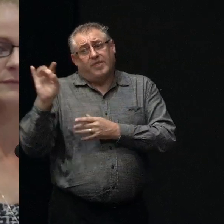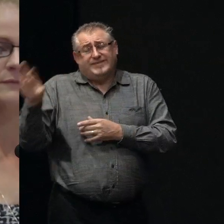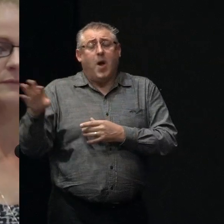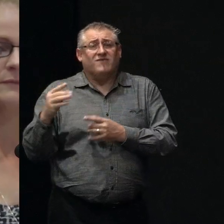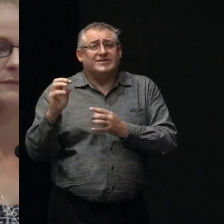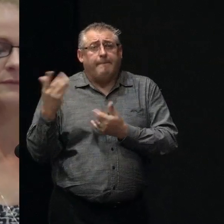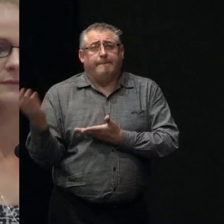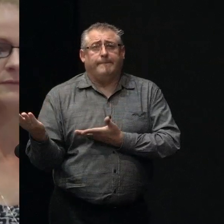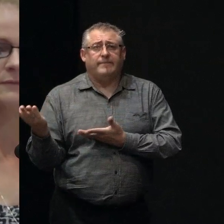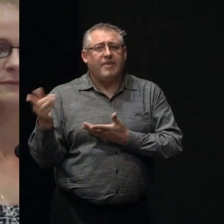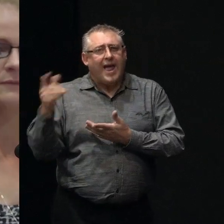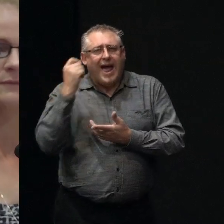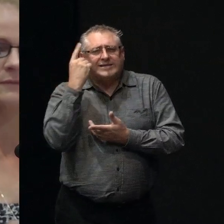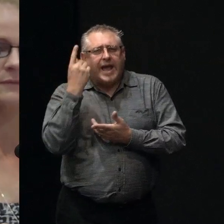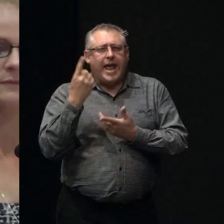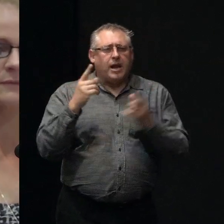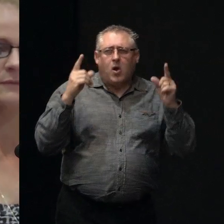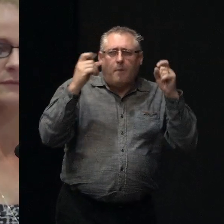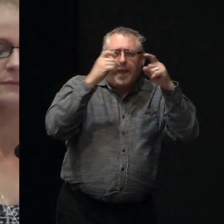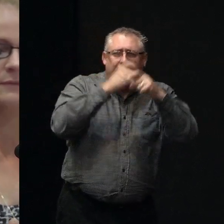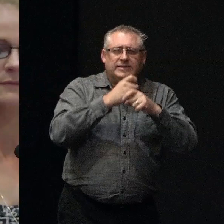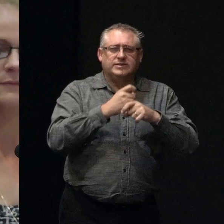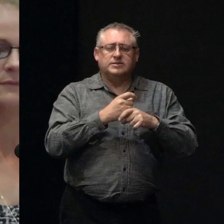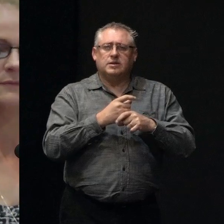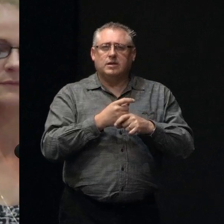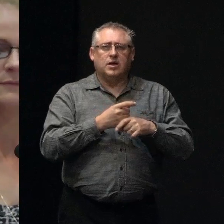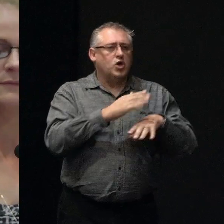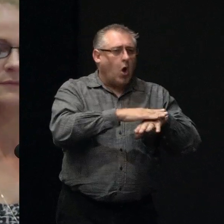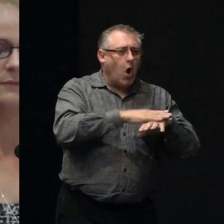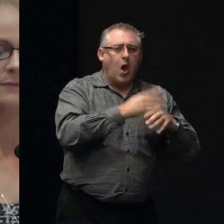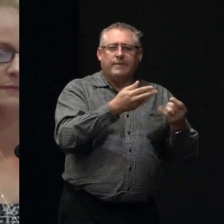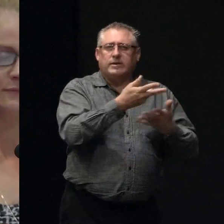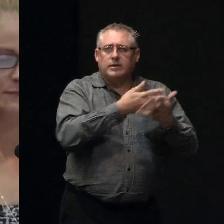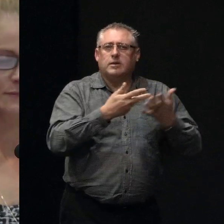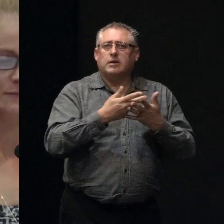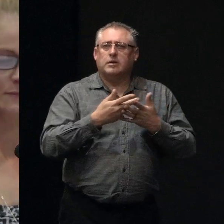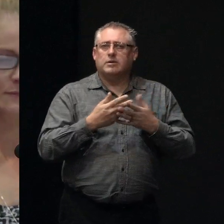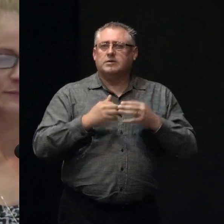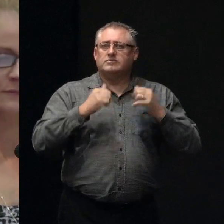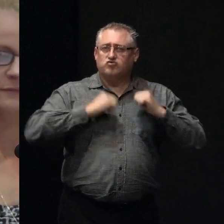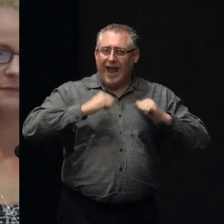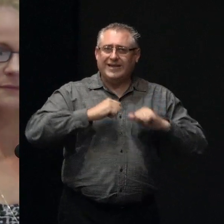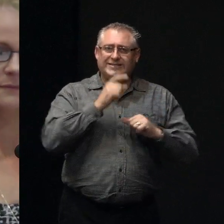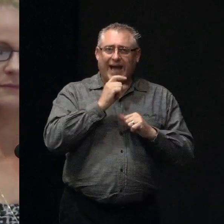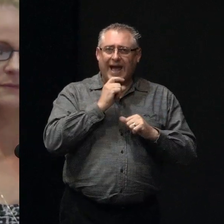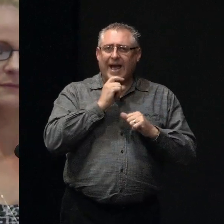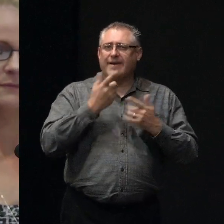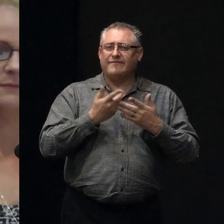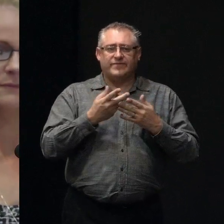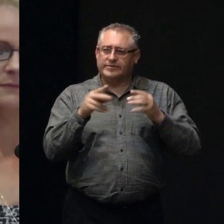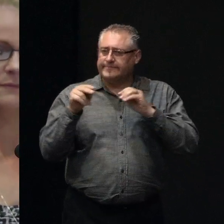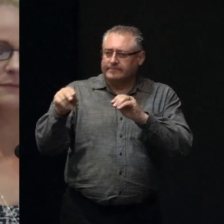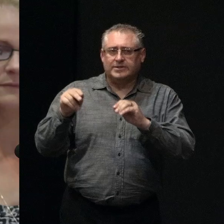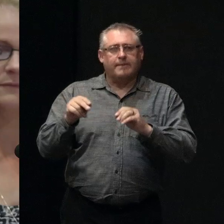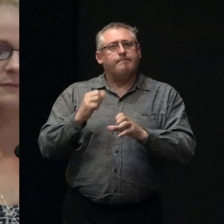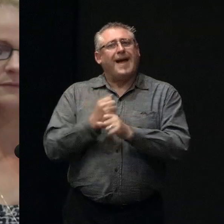So, they understand some of the complexities. We're spending a lot of time, and I know the other banks are as well, on training our staff to ensure that they can cope with the